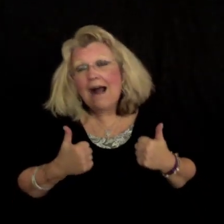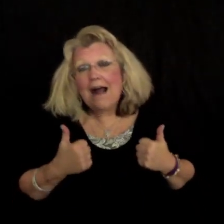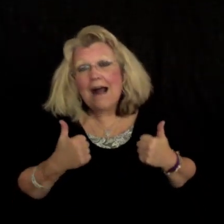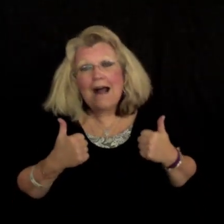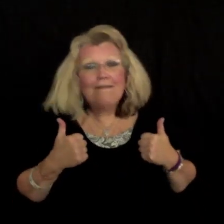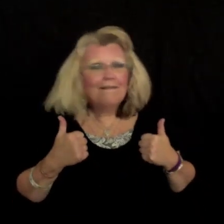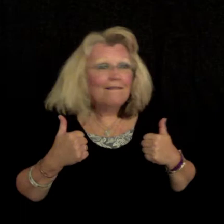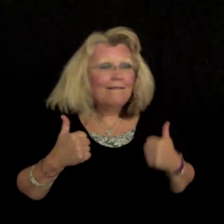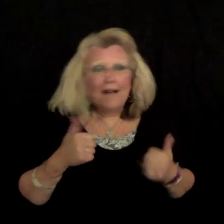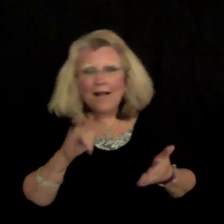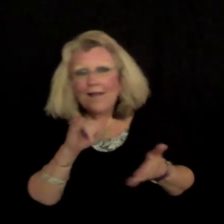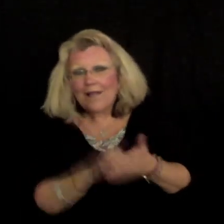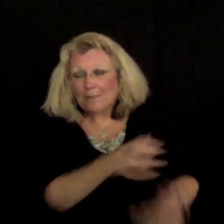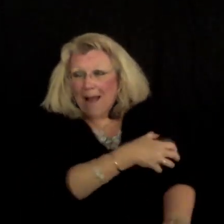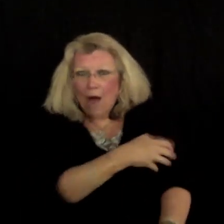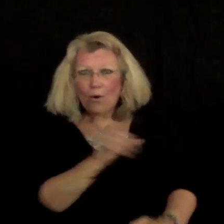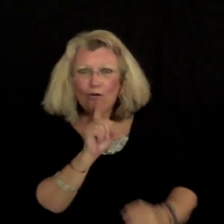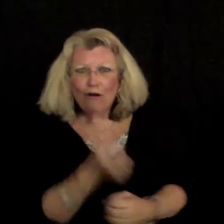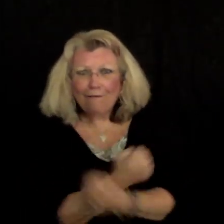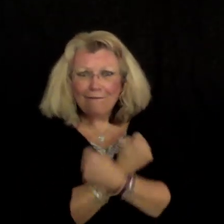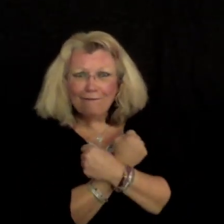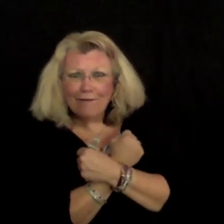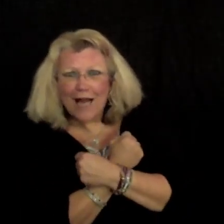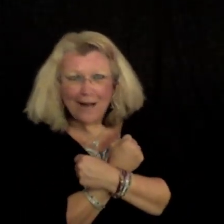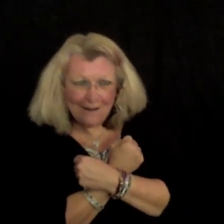That's the power of love